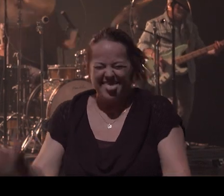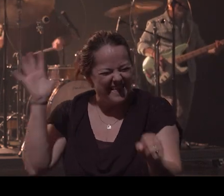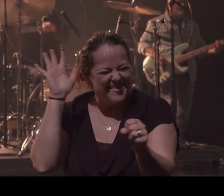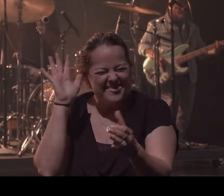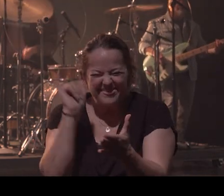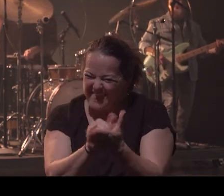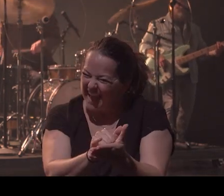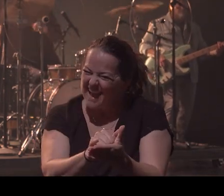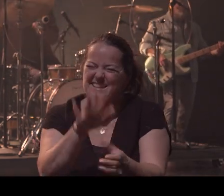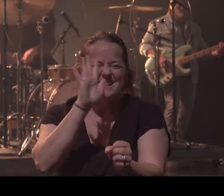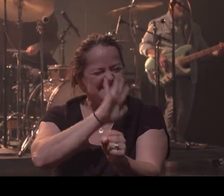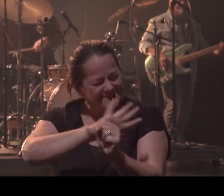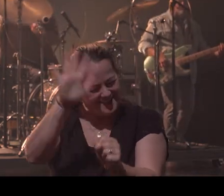enough